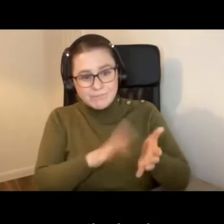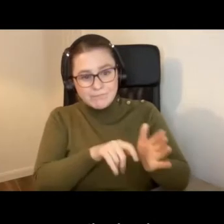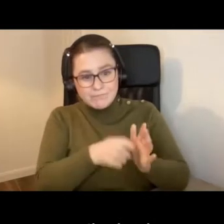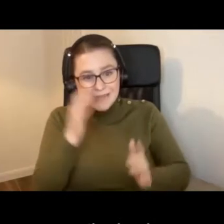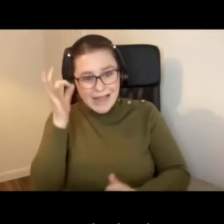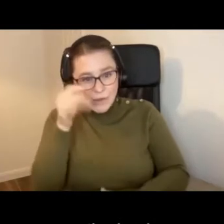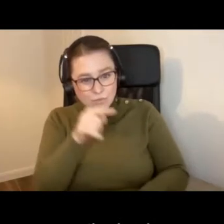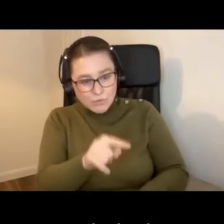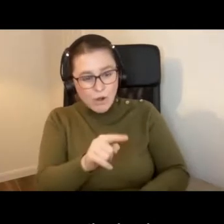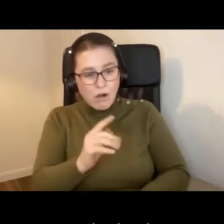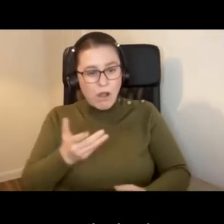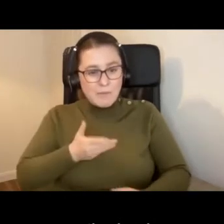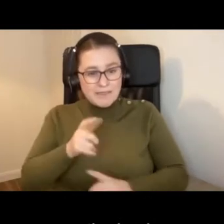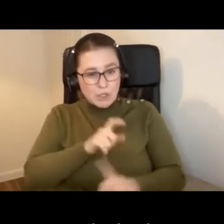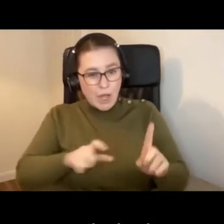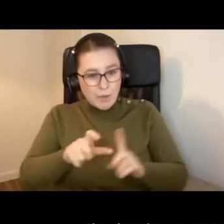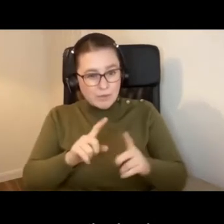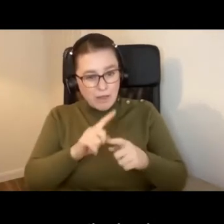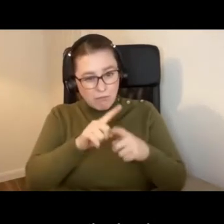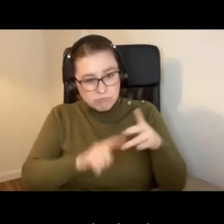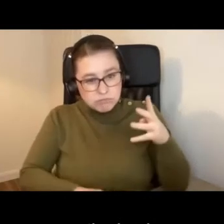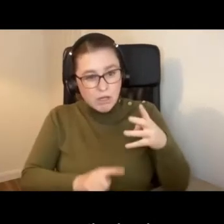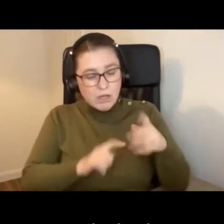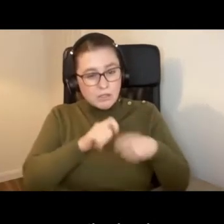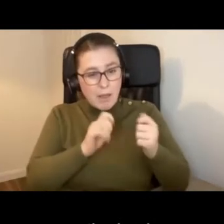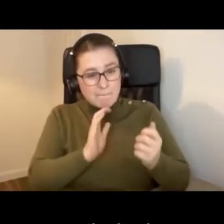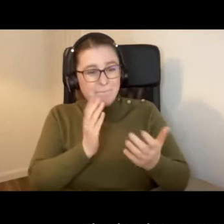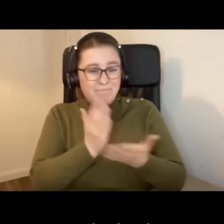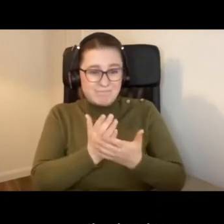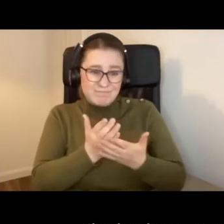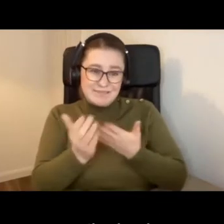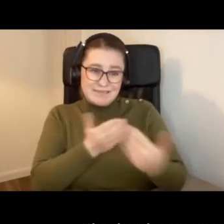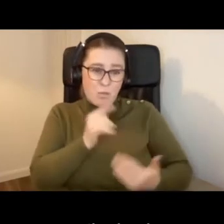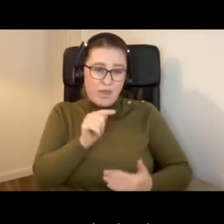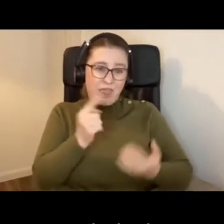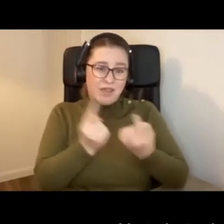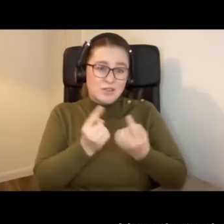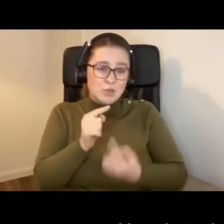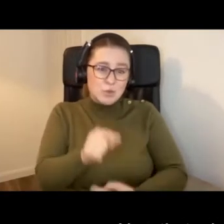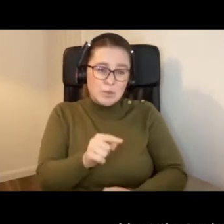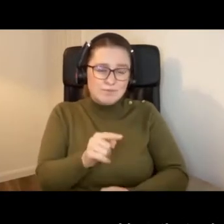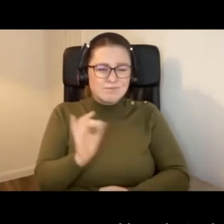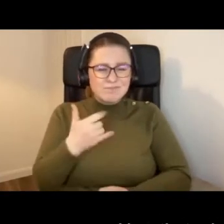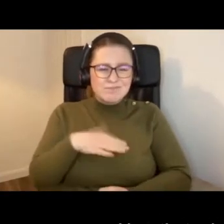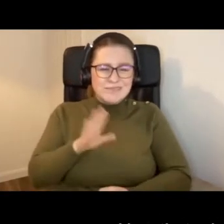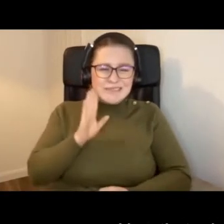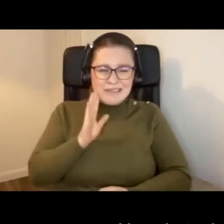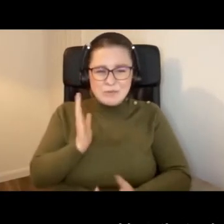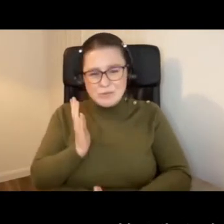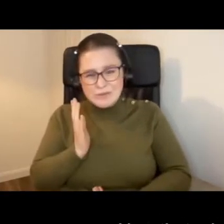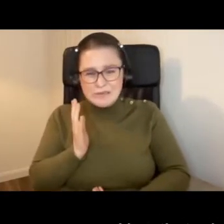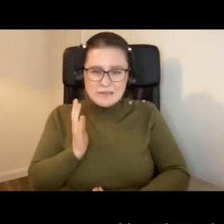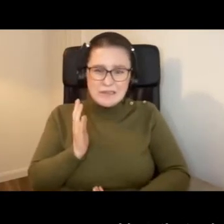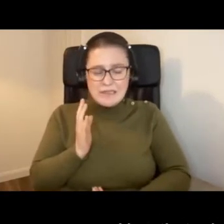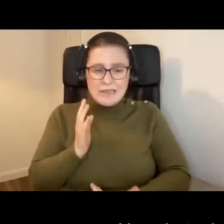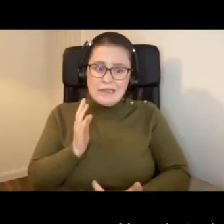the business community and relevant others into addressing the issue. Now this might sound a bit of